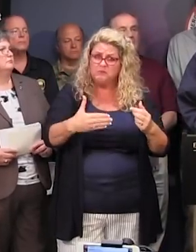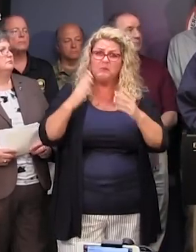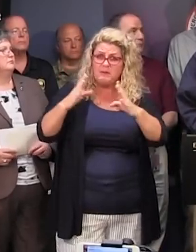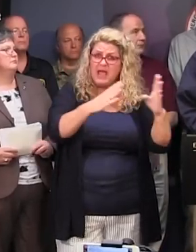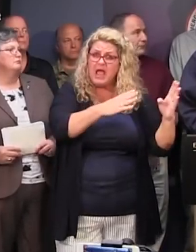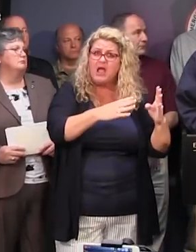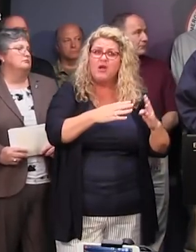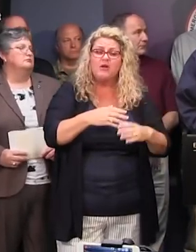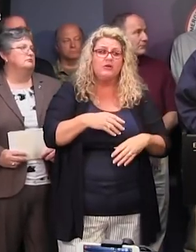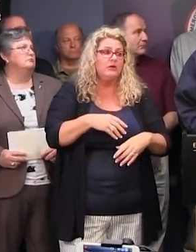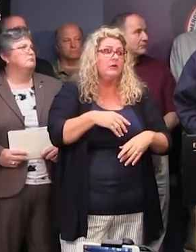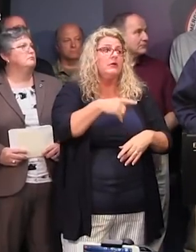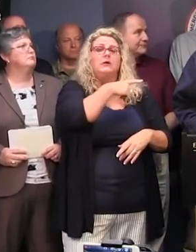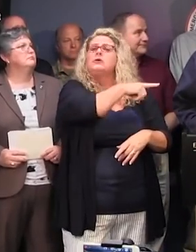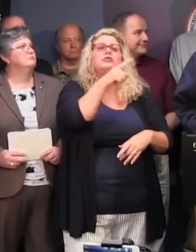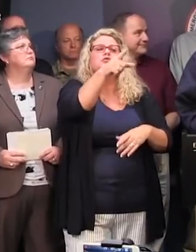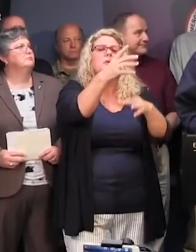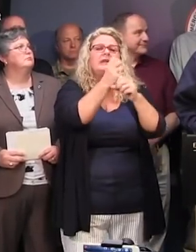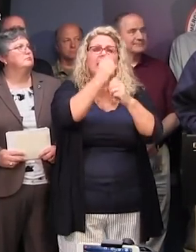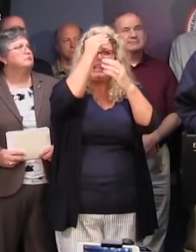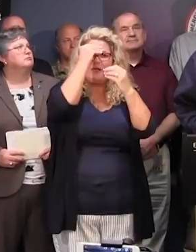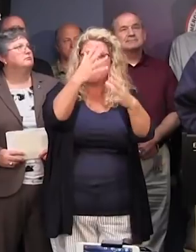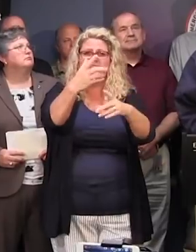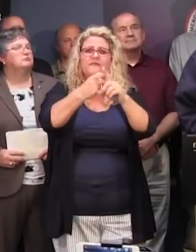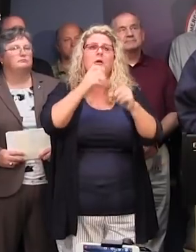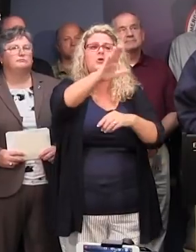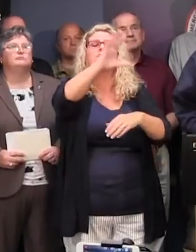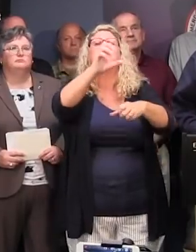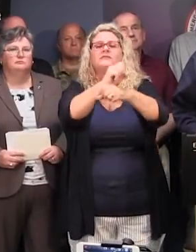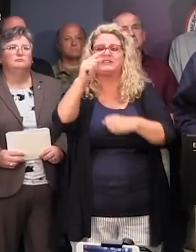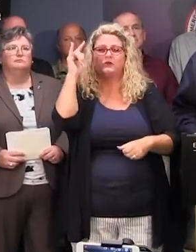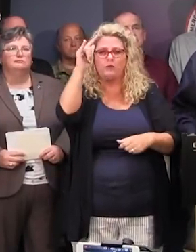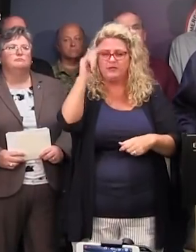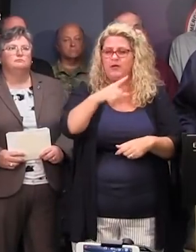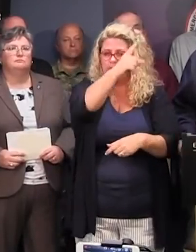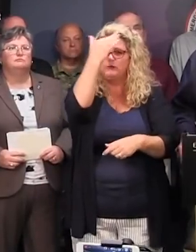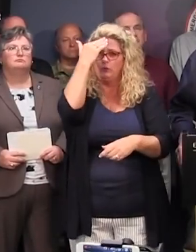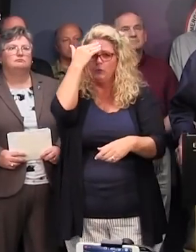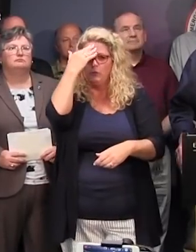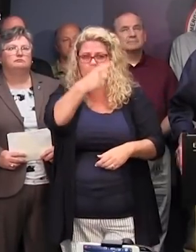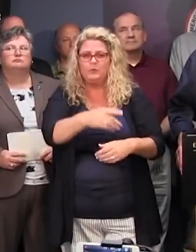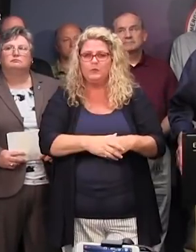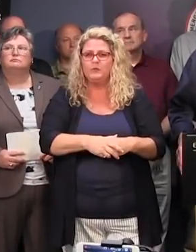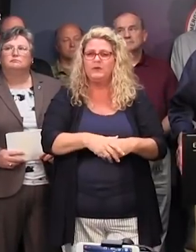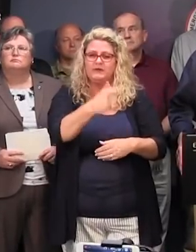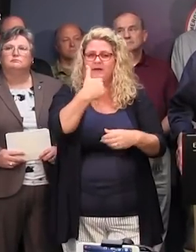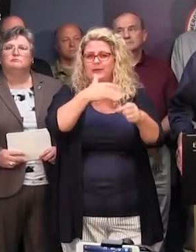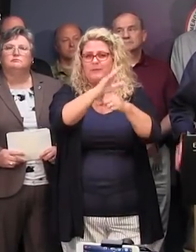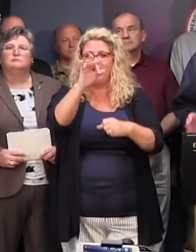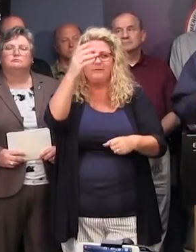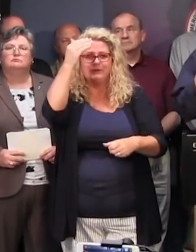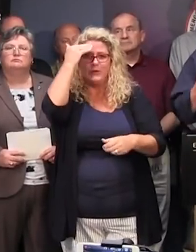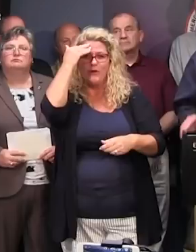you can get that information when you go to get your reservation. They'll have plenty of information for you on that. There are